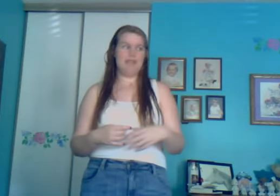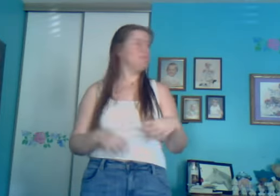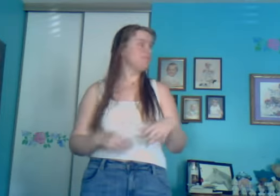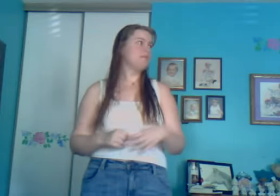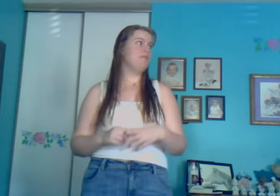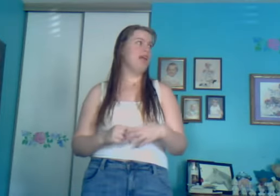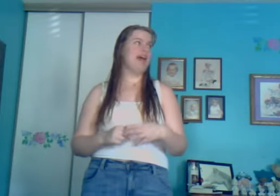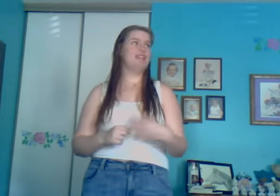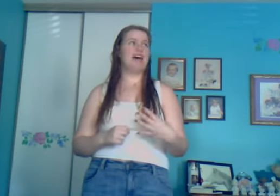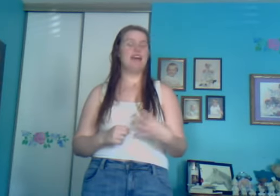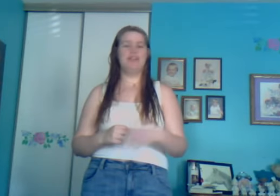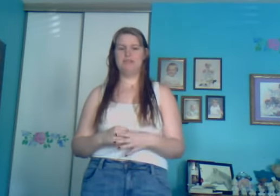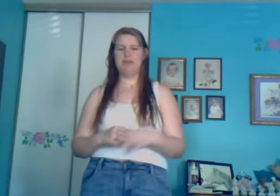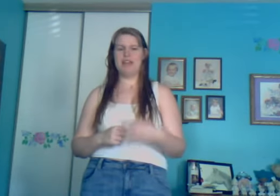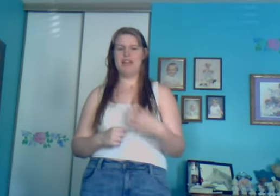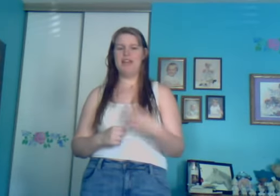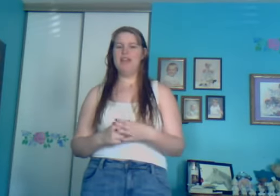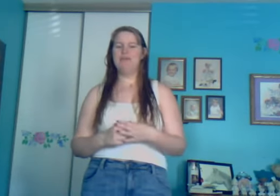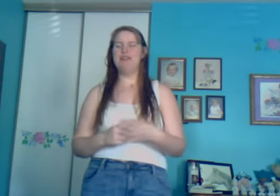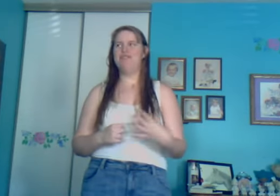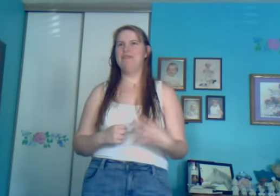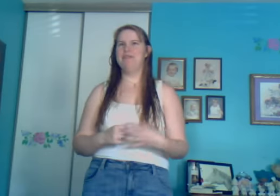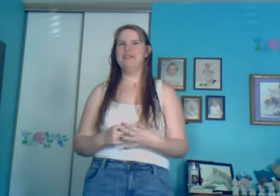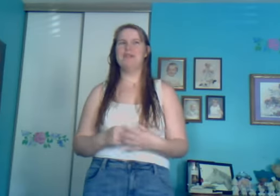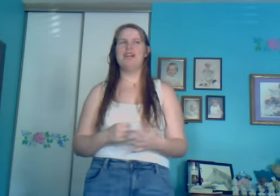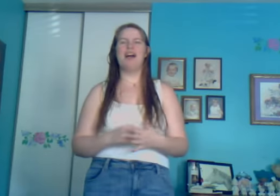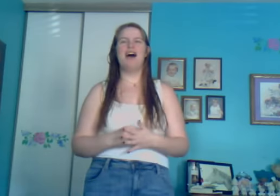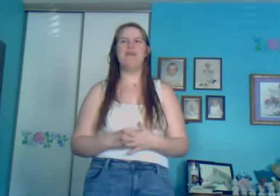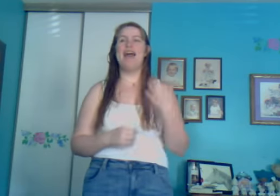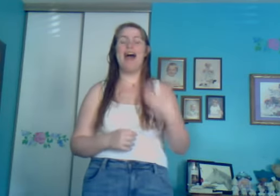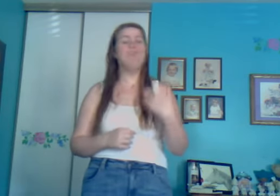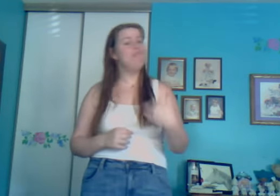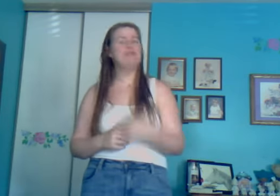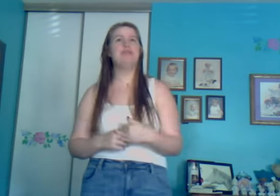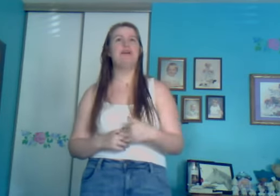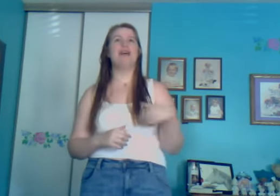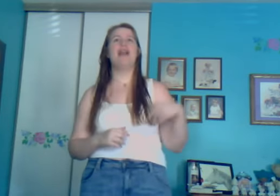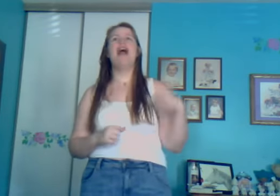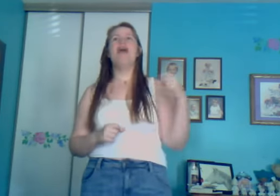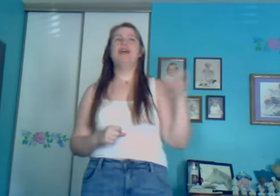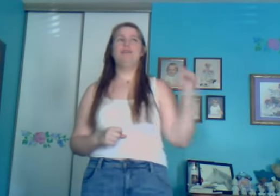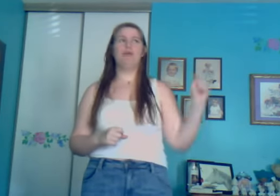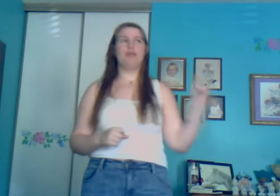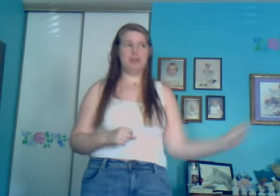and it's pretty fun, pretty sweet. I have found, though, that playing Portal 2